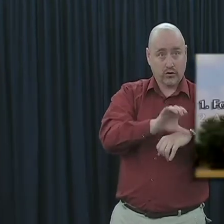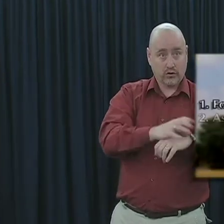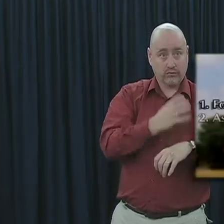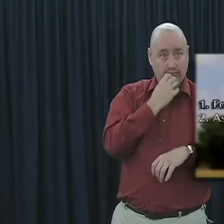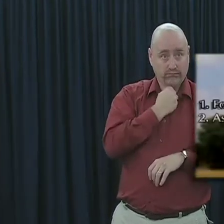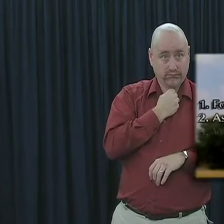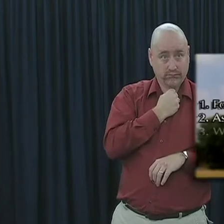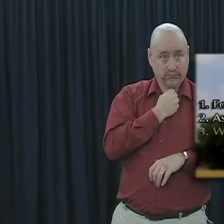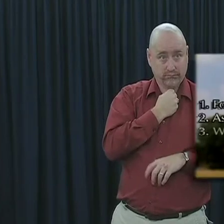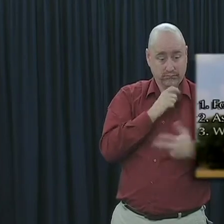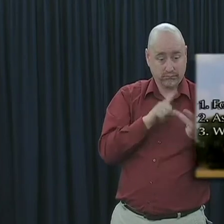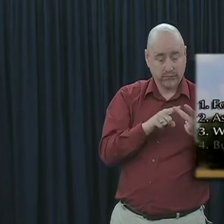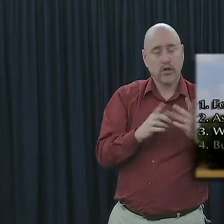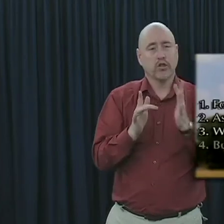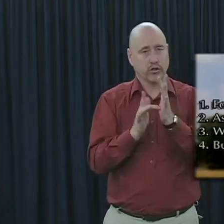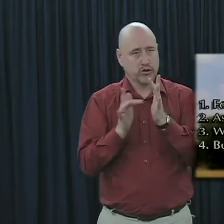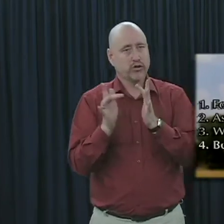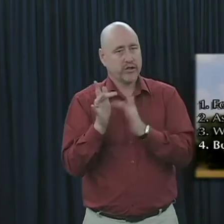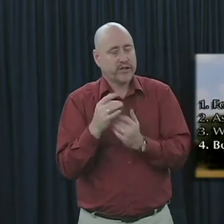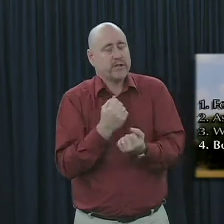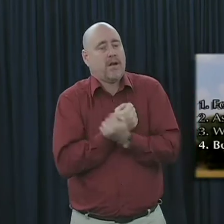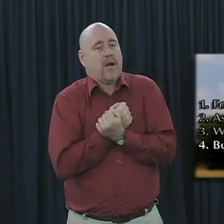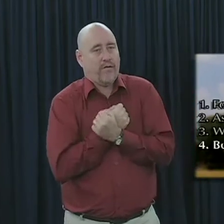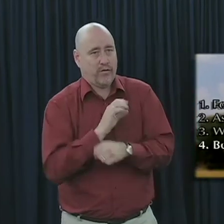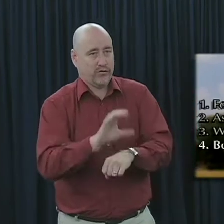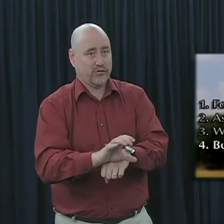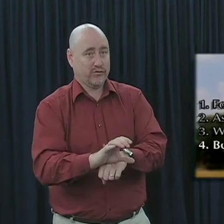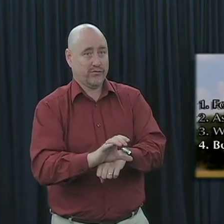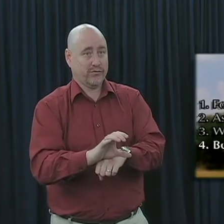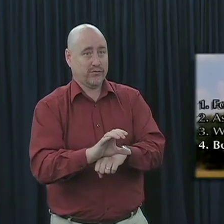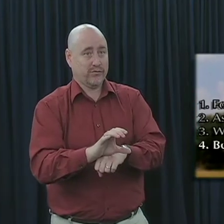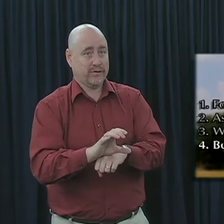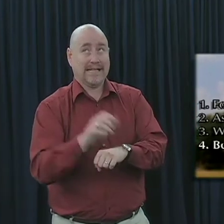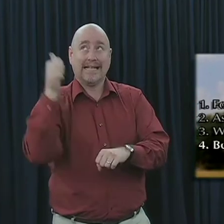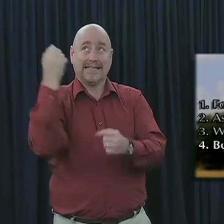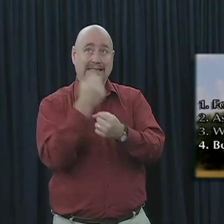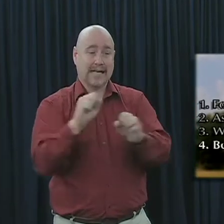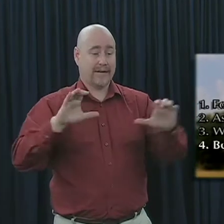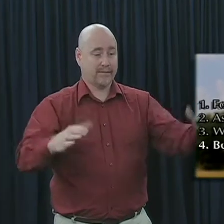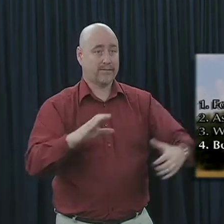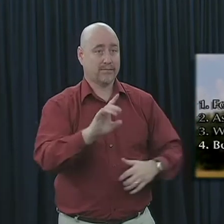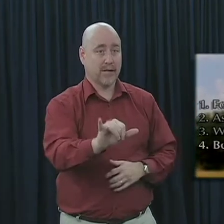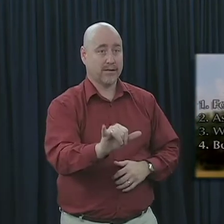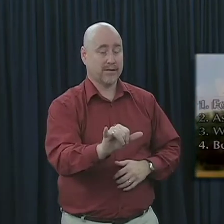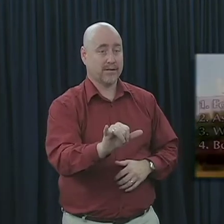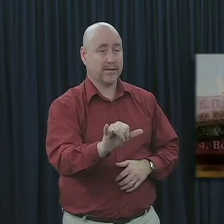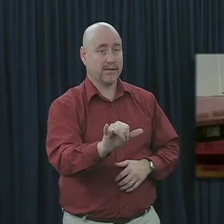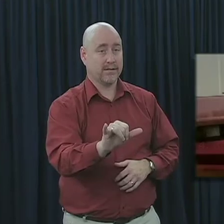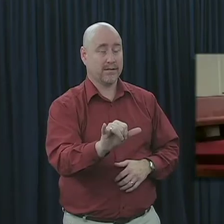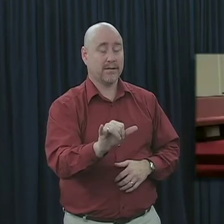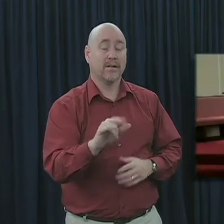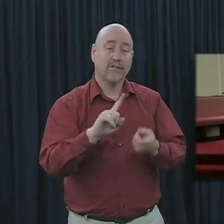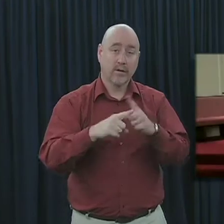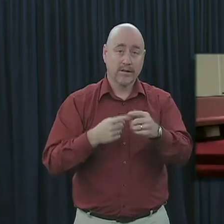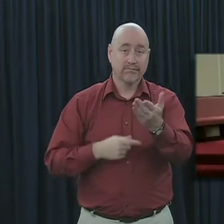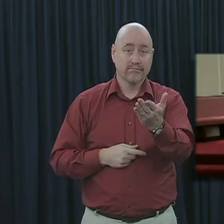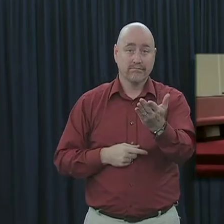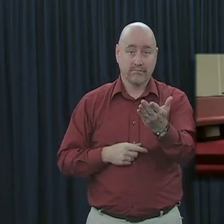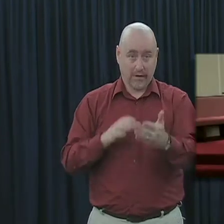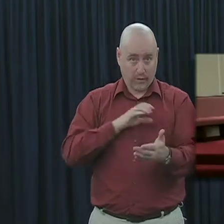let's notice that Jesus loves the church and he is the Savior of the body. Now, friend, if Christ,